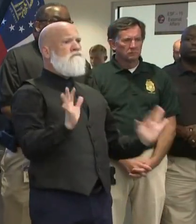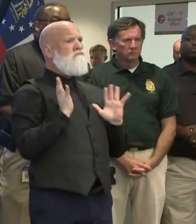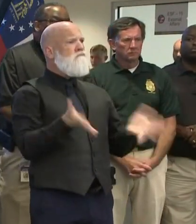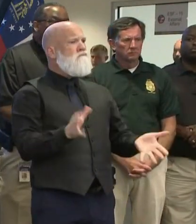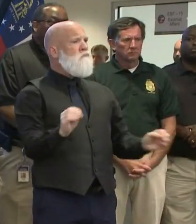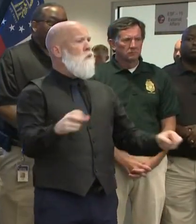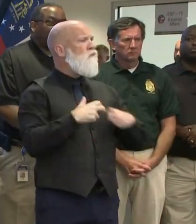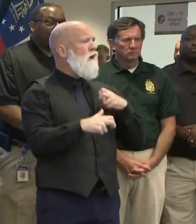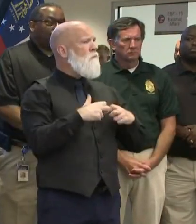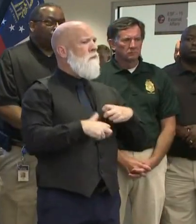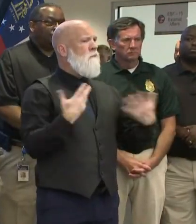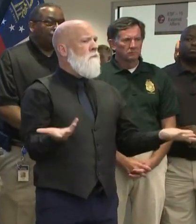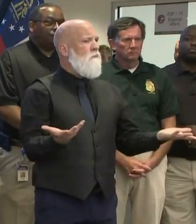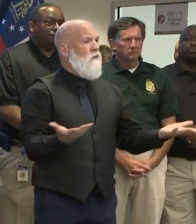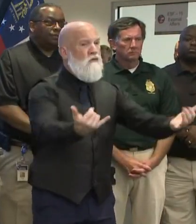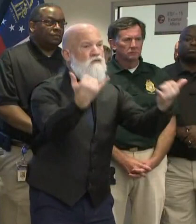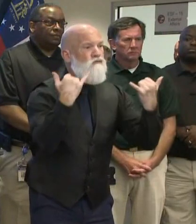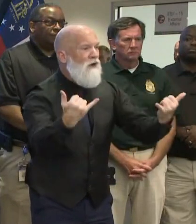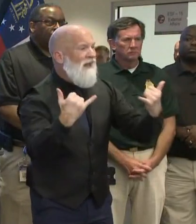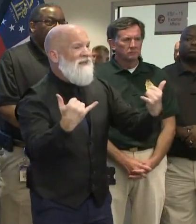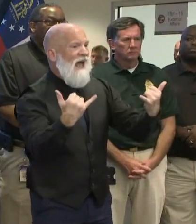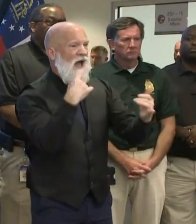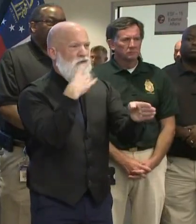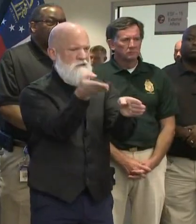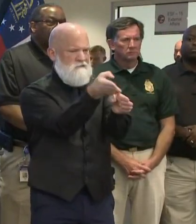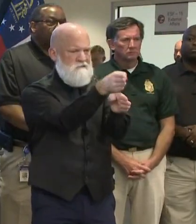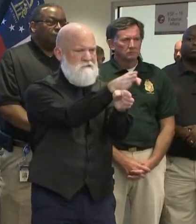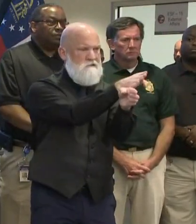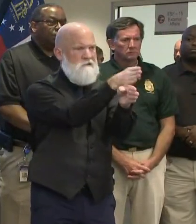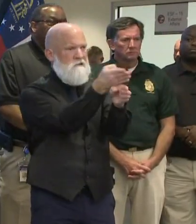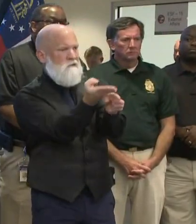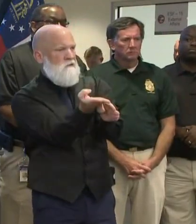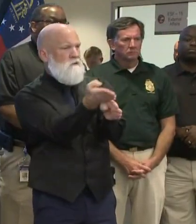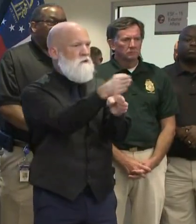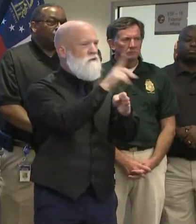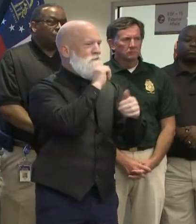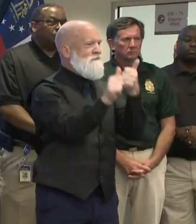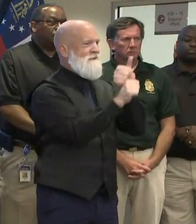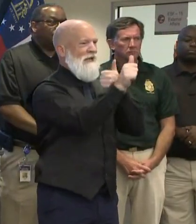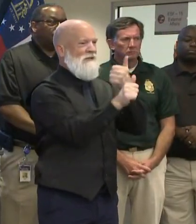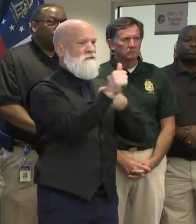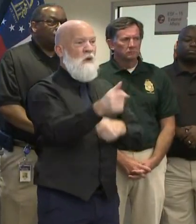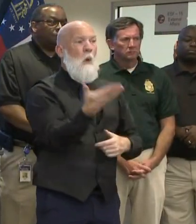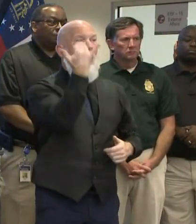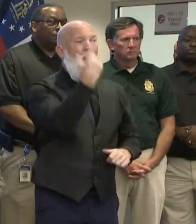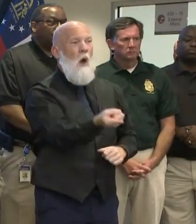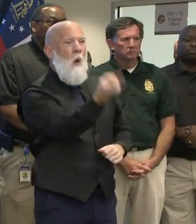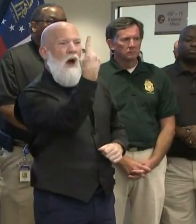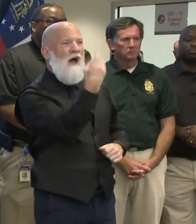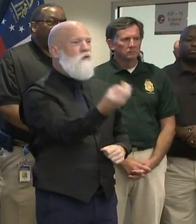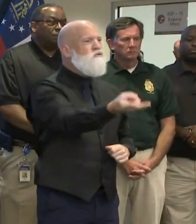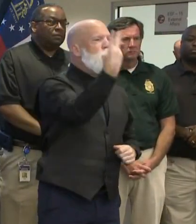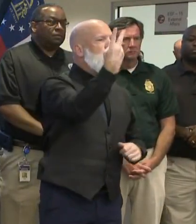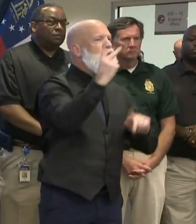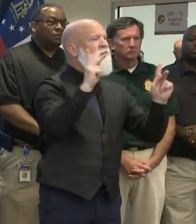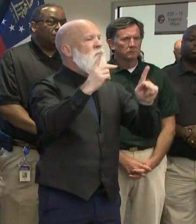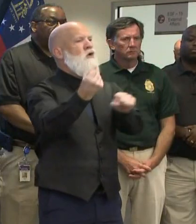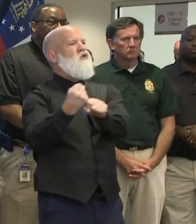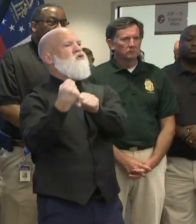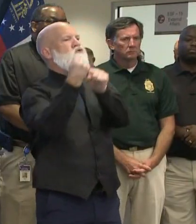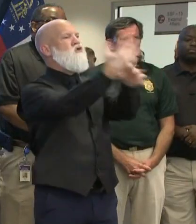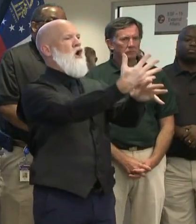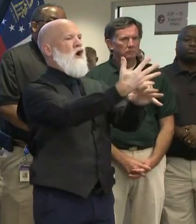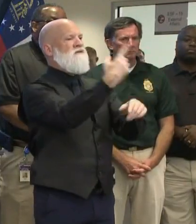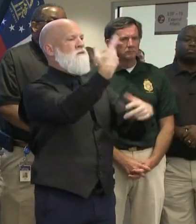because you have one or two people that are going to cause an instance like we've seen in other states where somebody gets